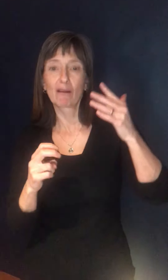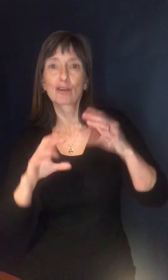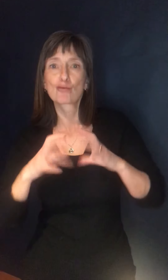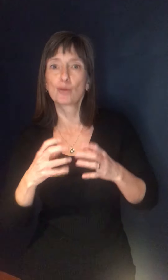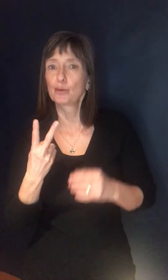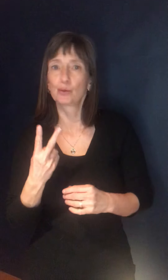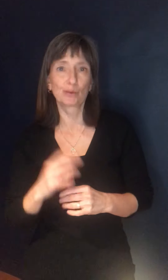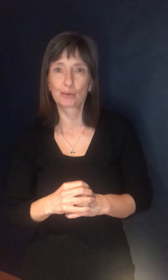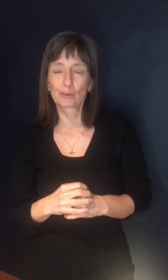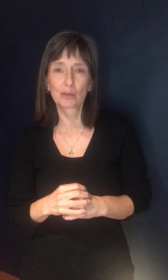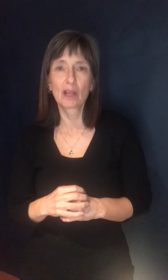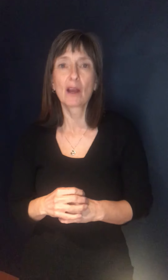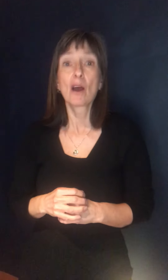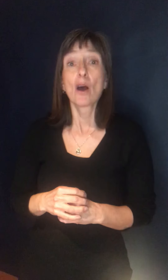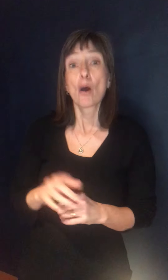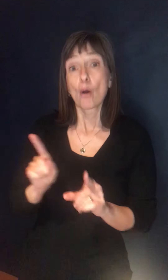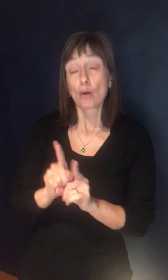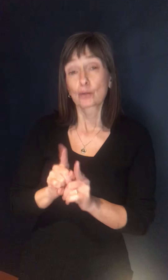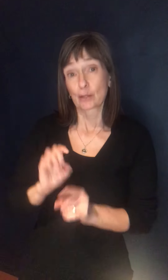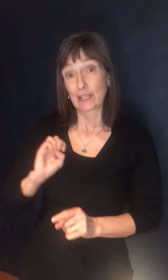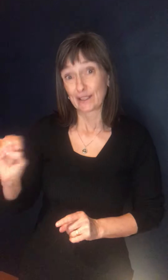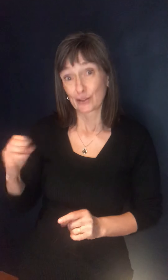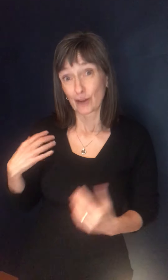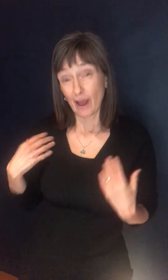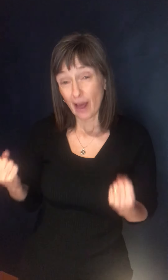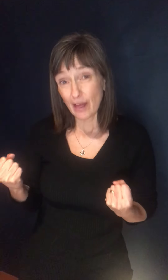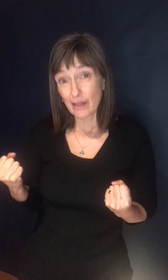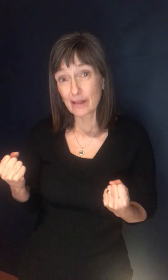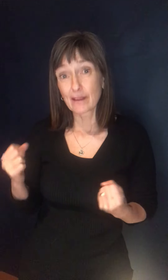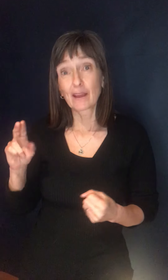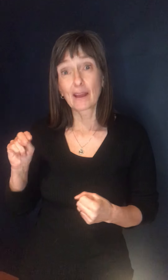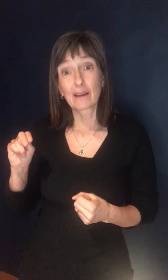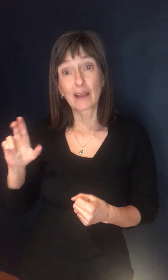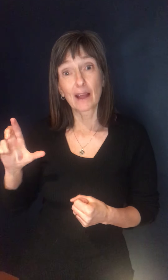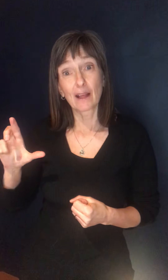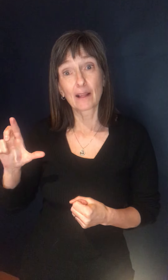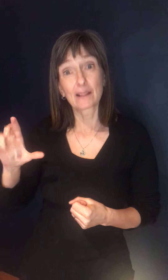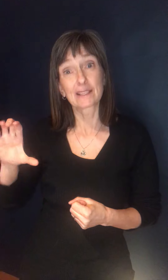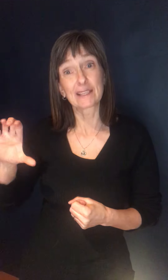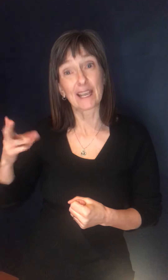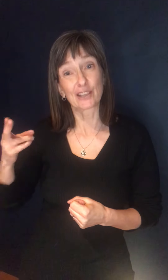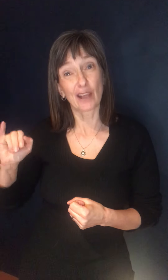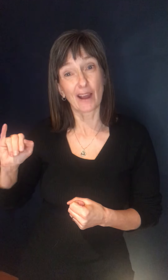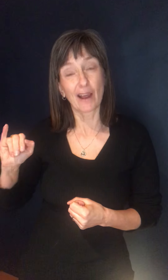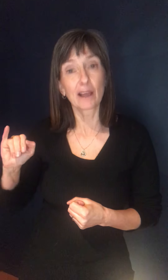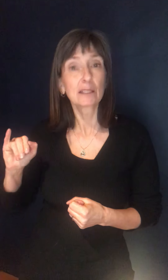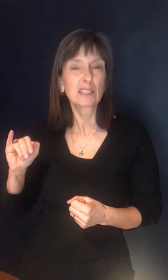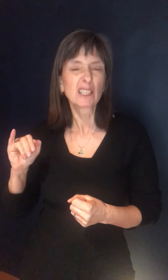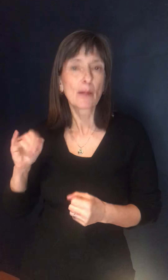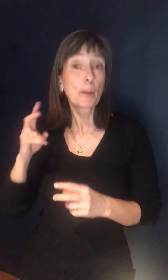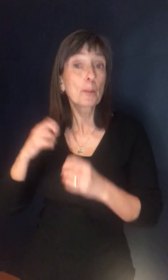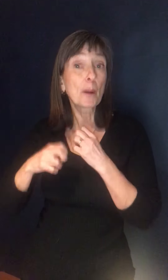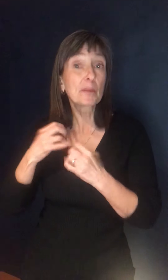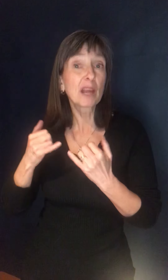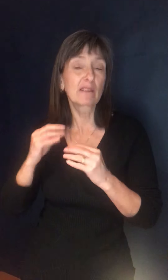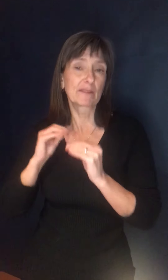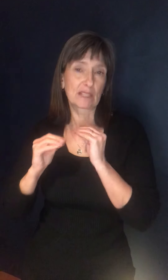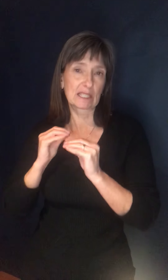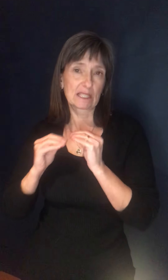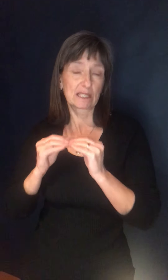NLCHI is that, uh, you know, this problem has now been fixed. Uh, if this person is in the category of high risk and has